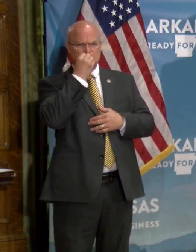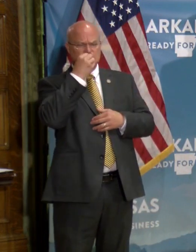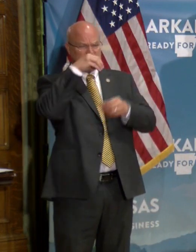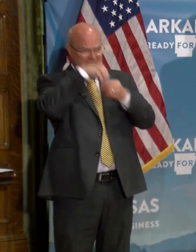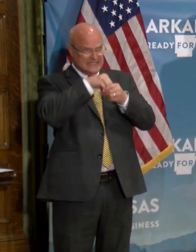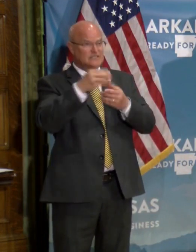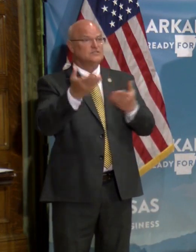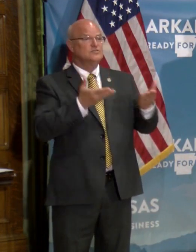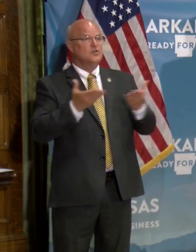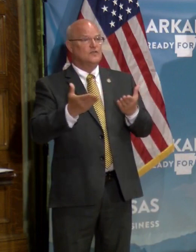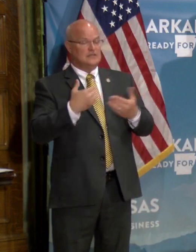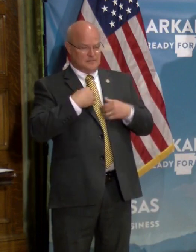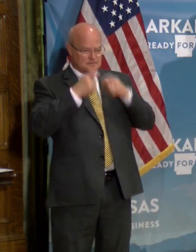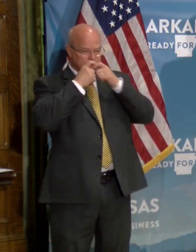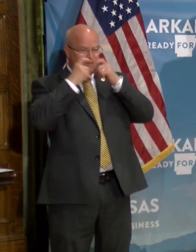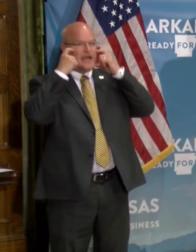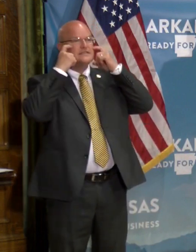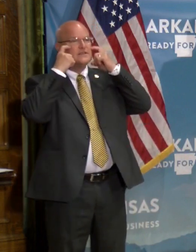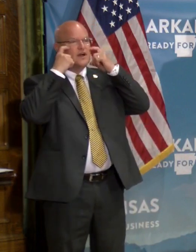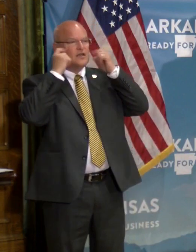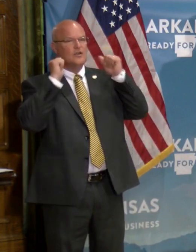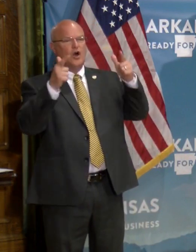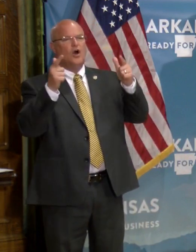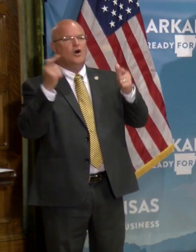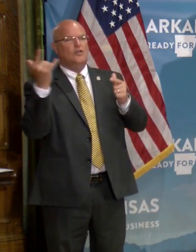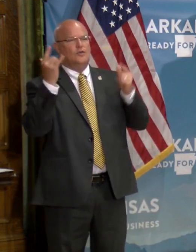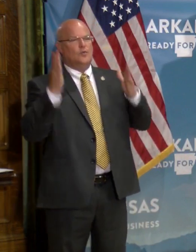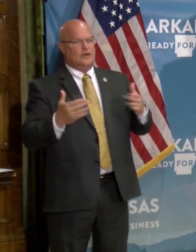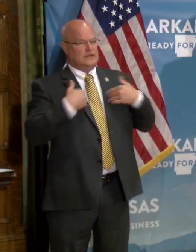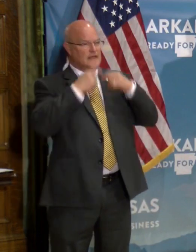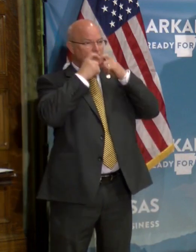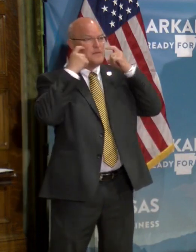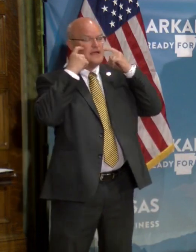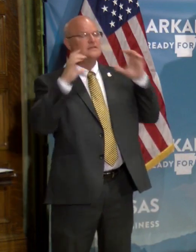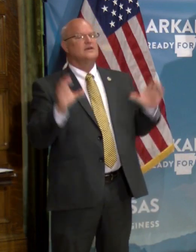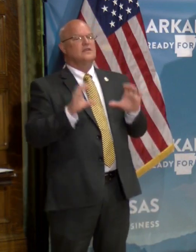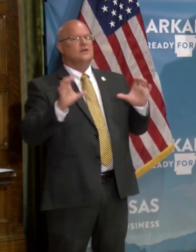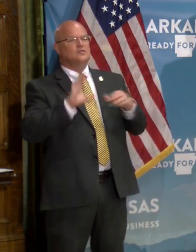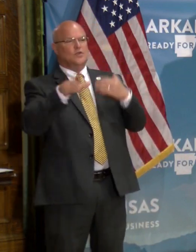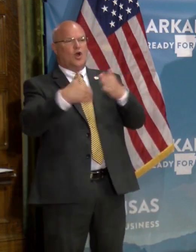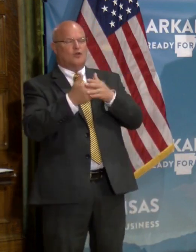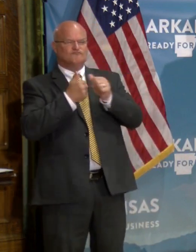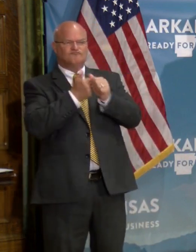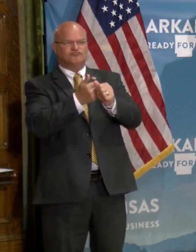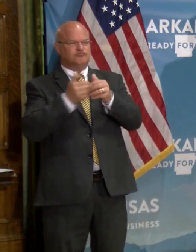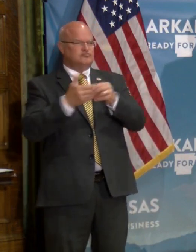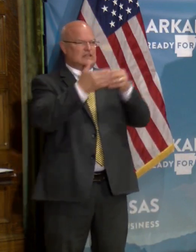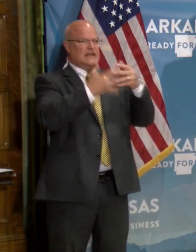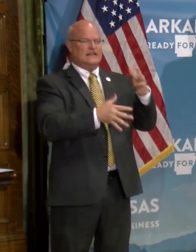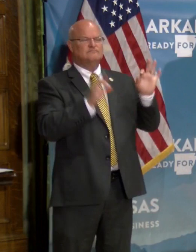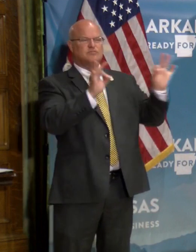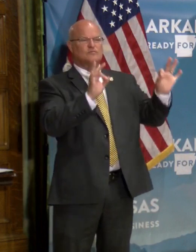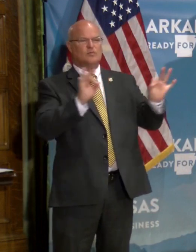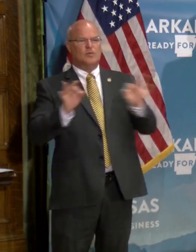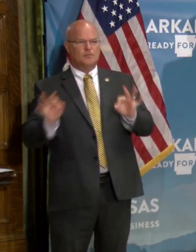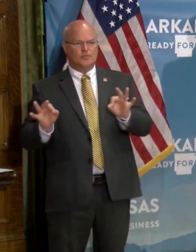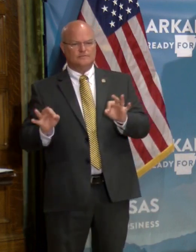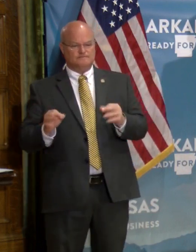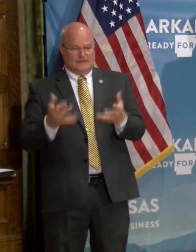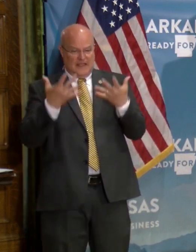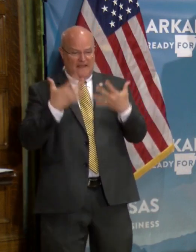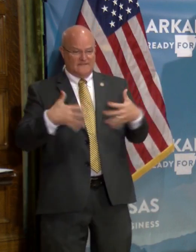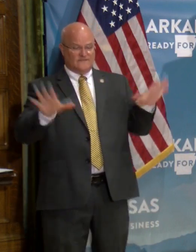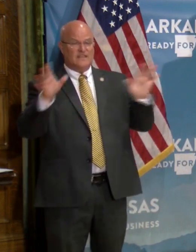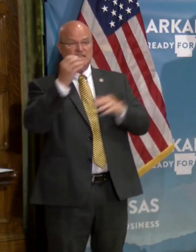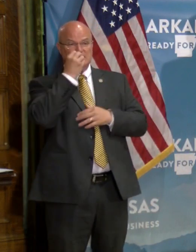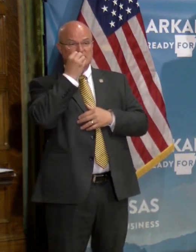service. I had my mask on. All the waiters had their mask on. They were doing all, following all the guidelines perfectly. When I finished